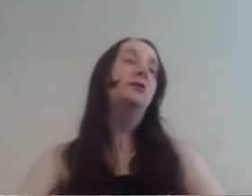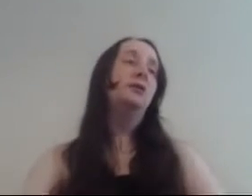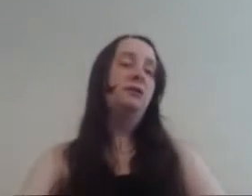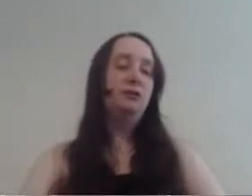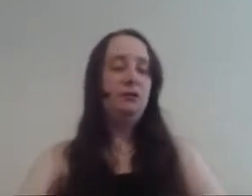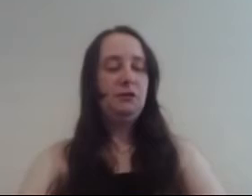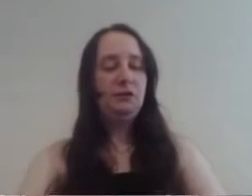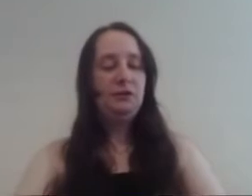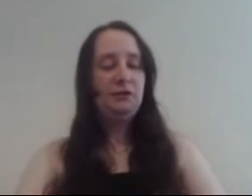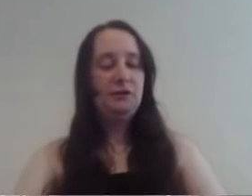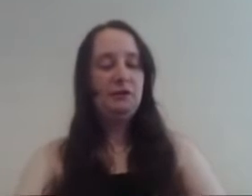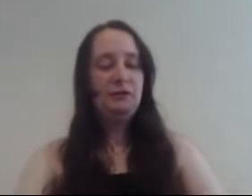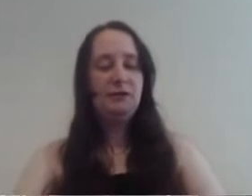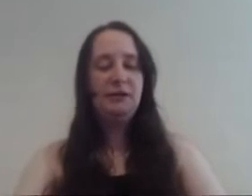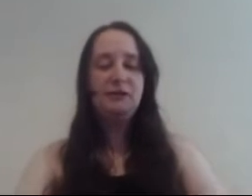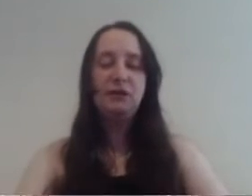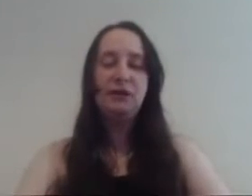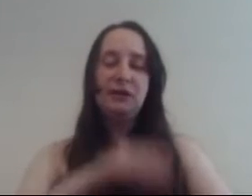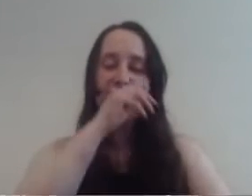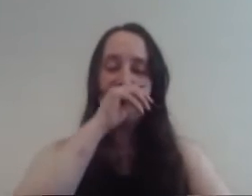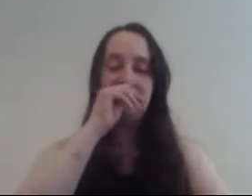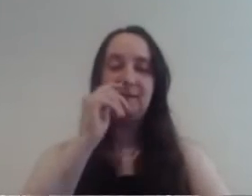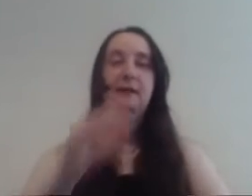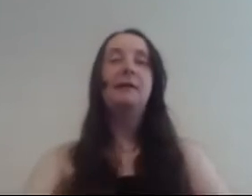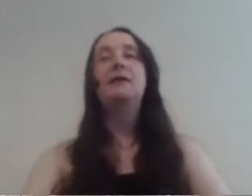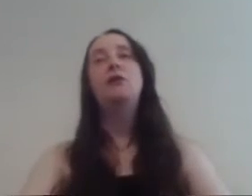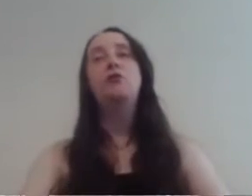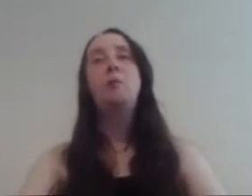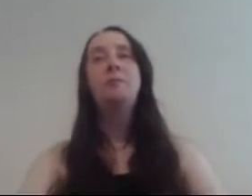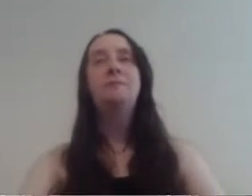he's gonna get Selena to kill Robin